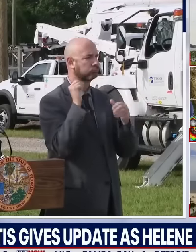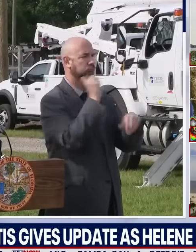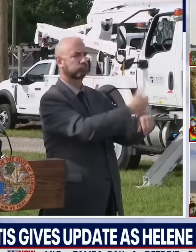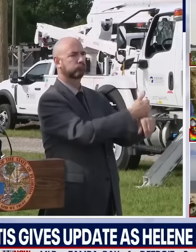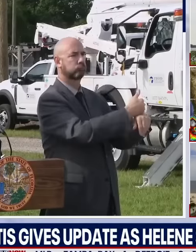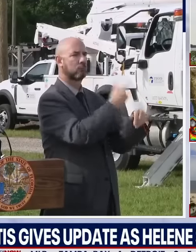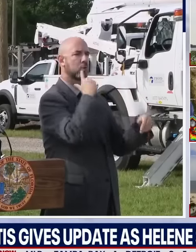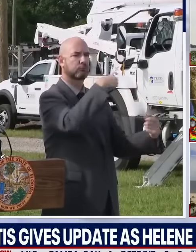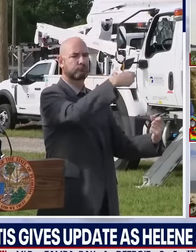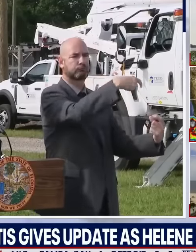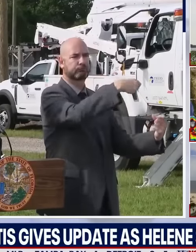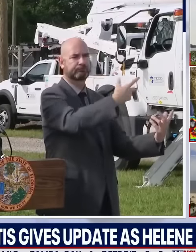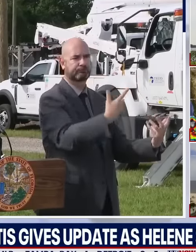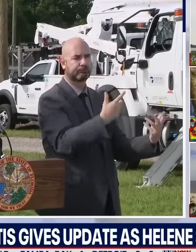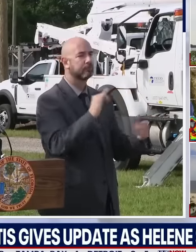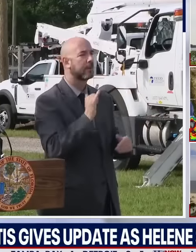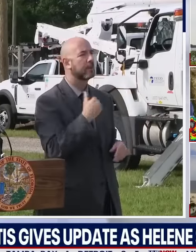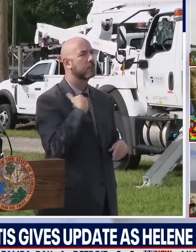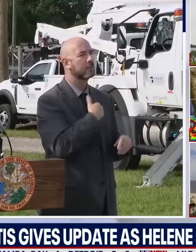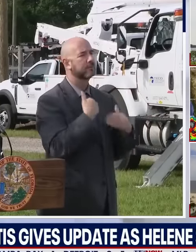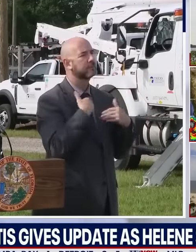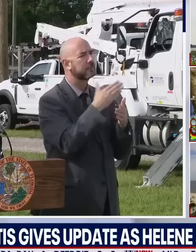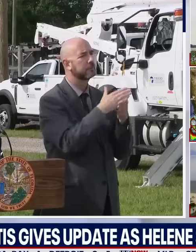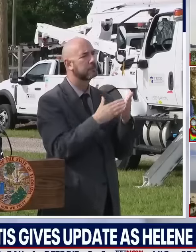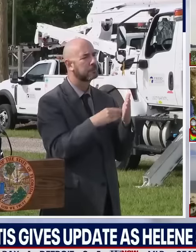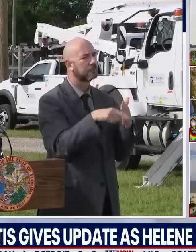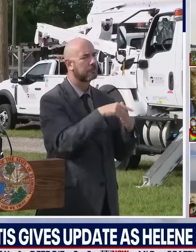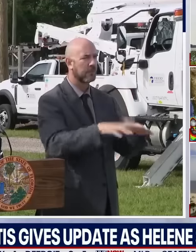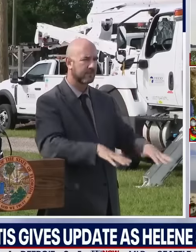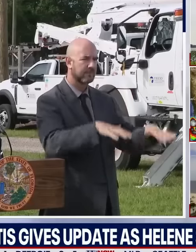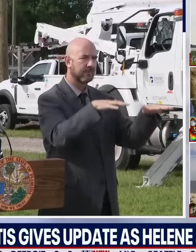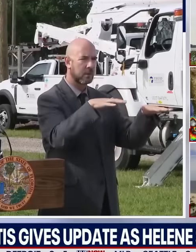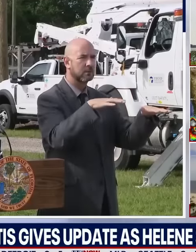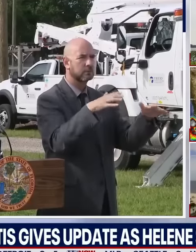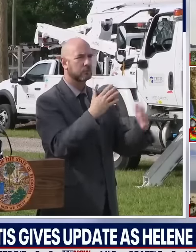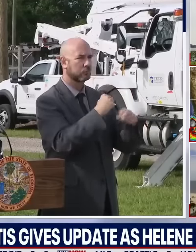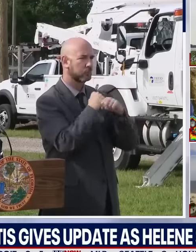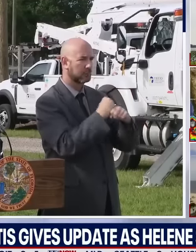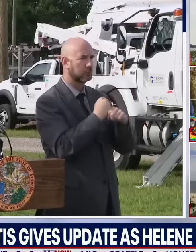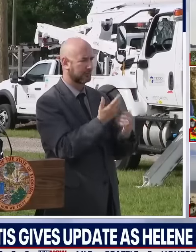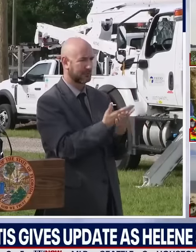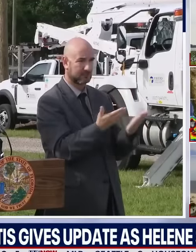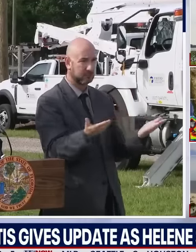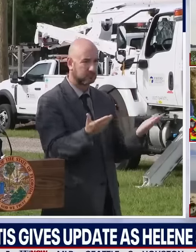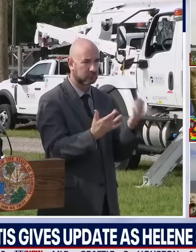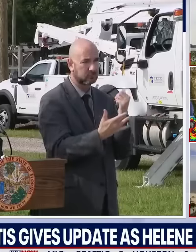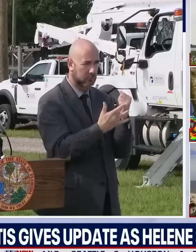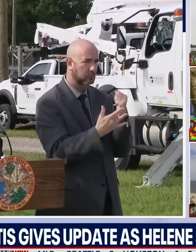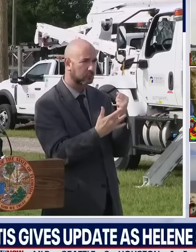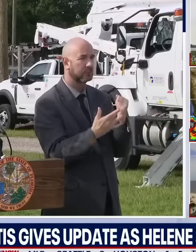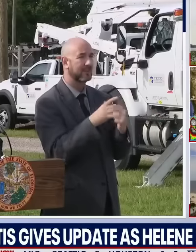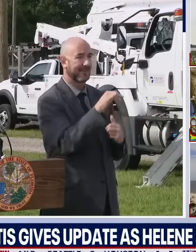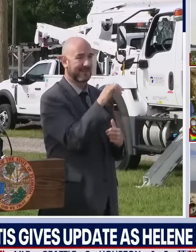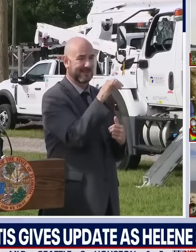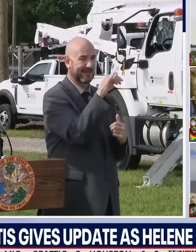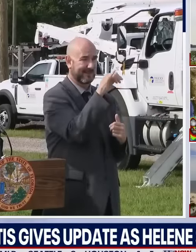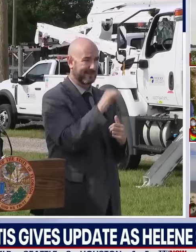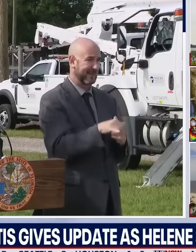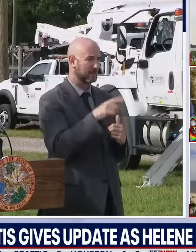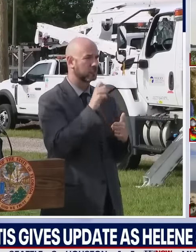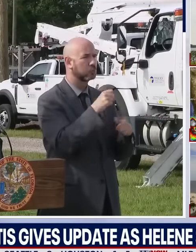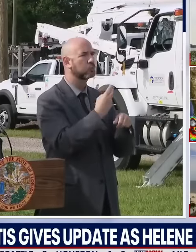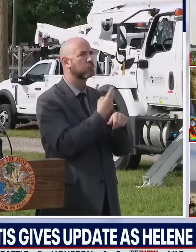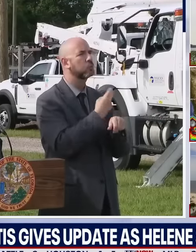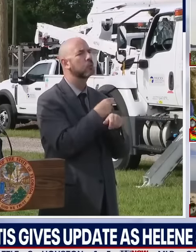protection devices that can go and protect a number of things, but particularly a utility substation. We did do that during